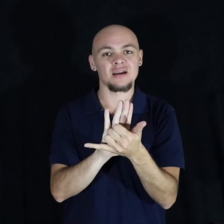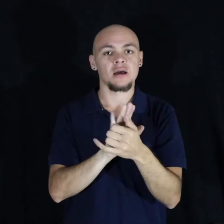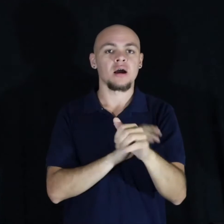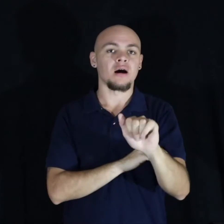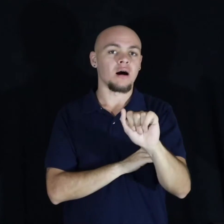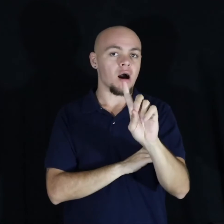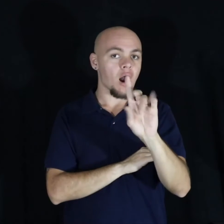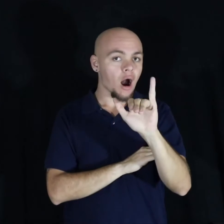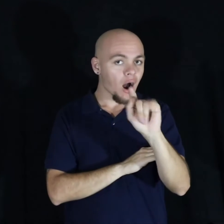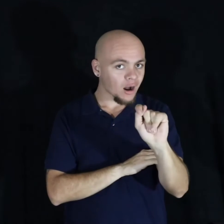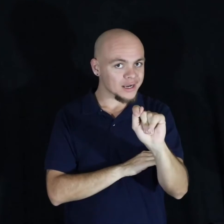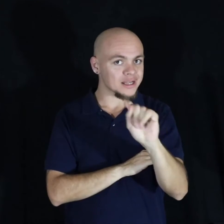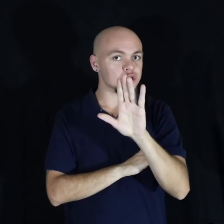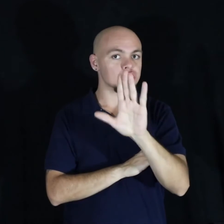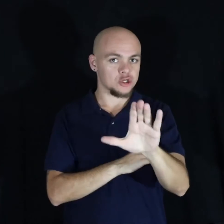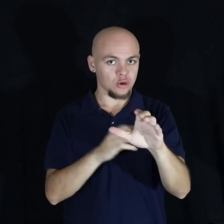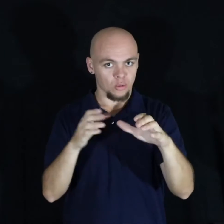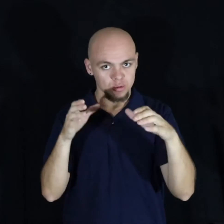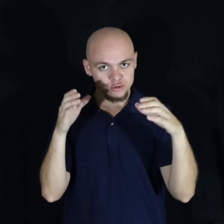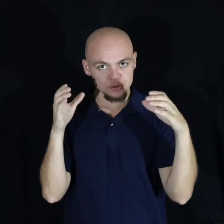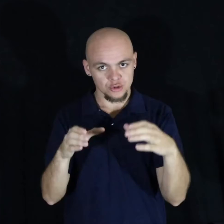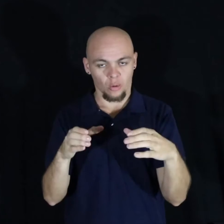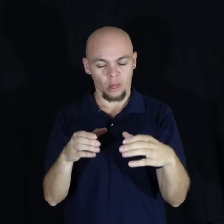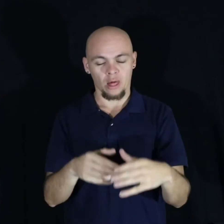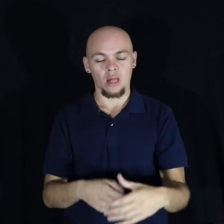Audit your circle.